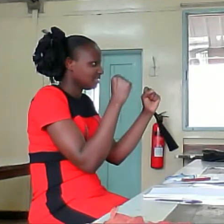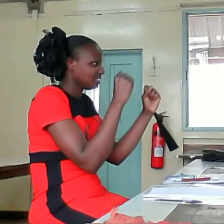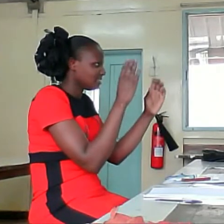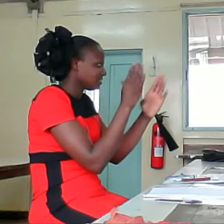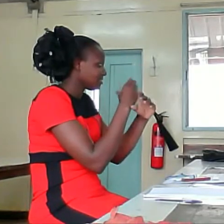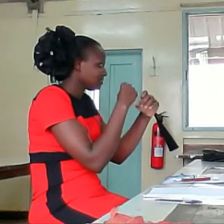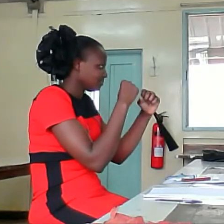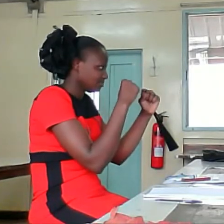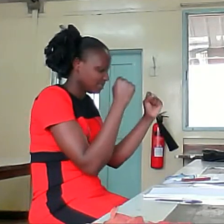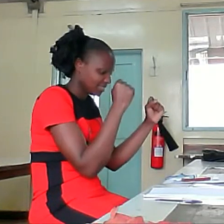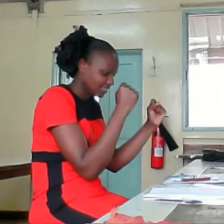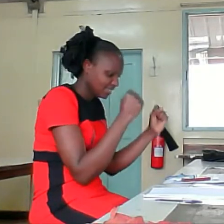President.